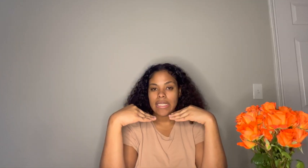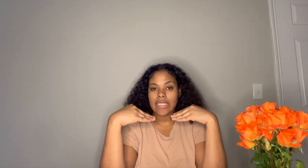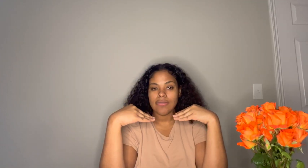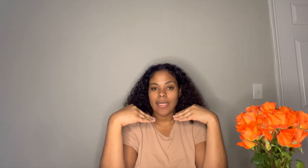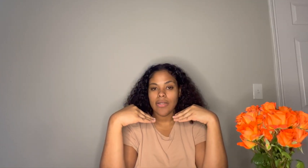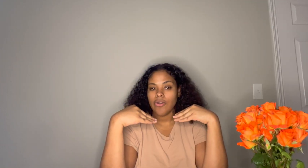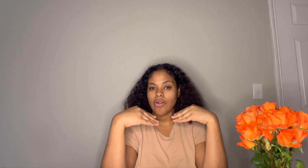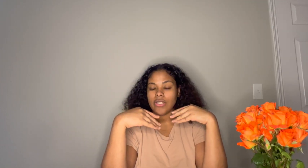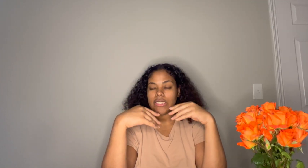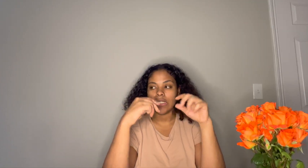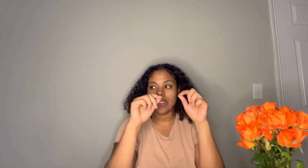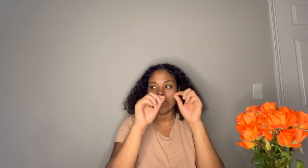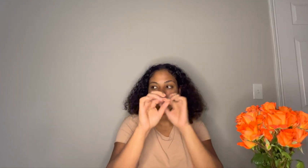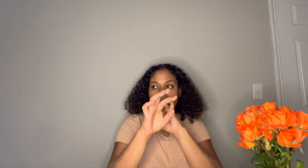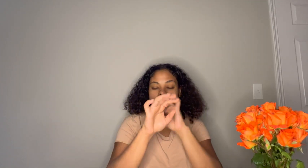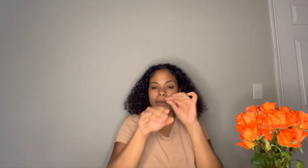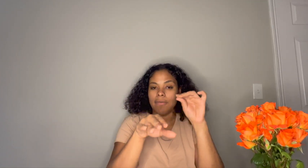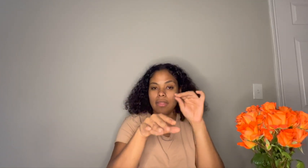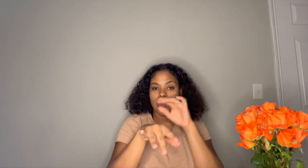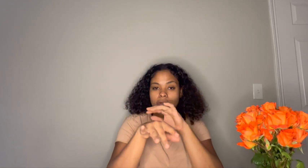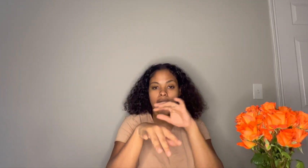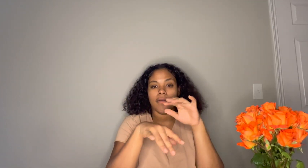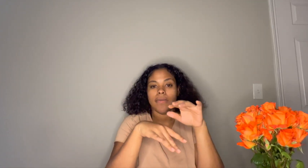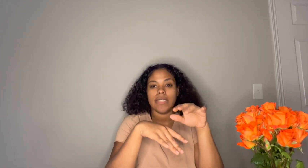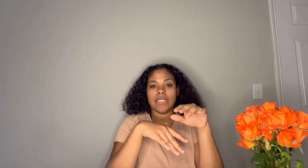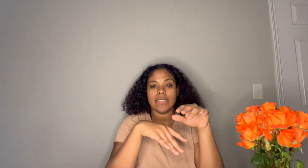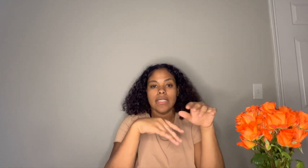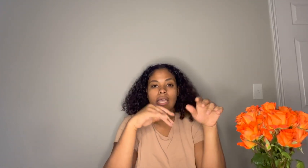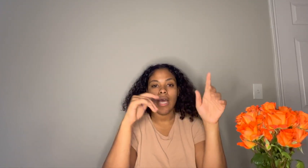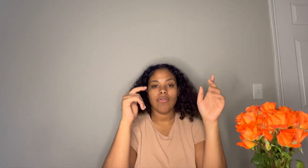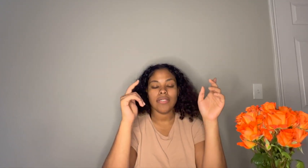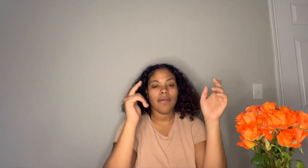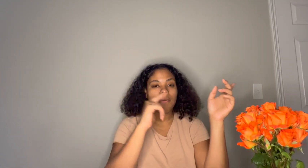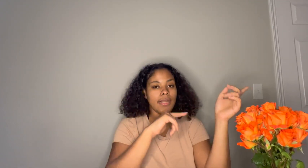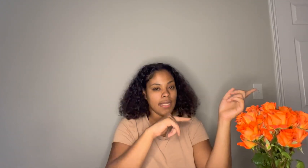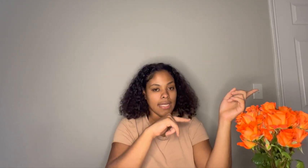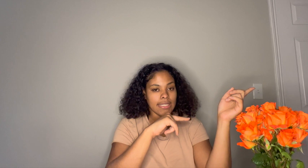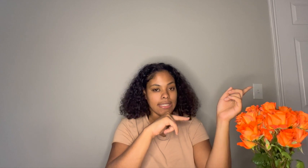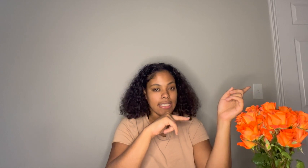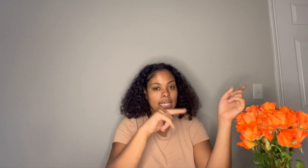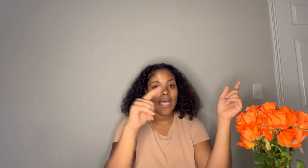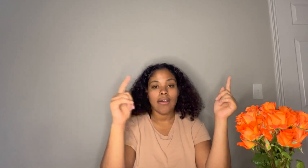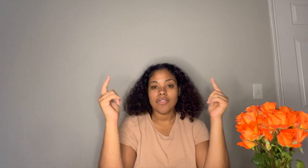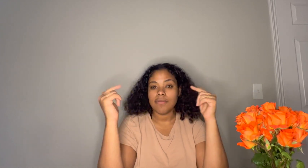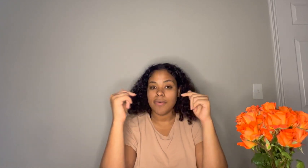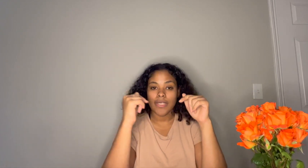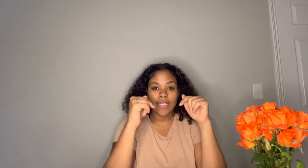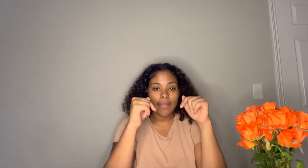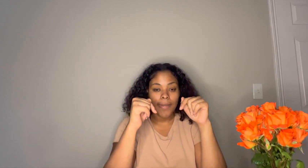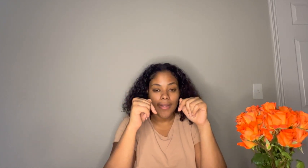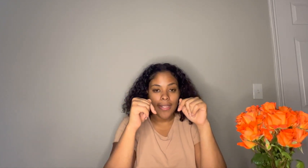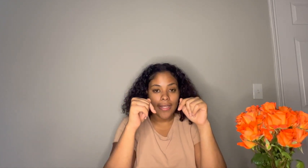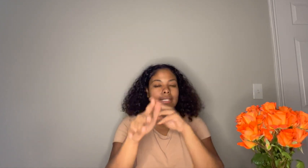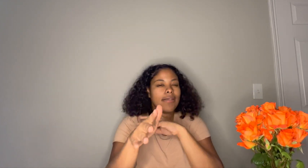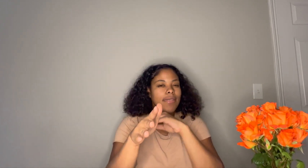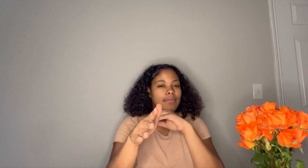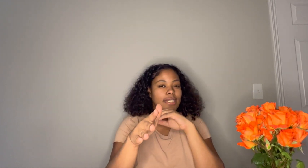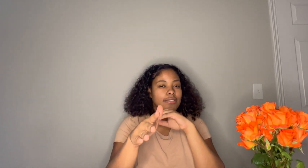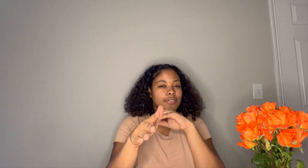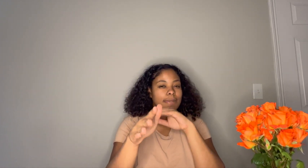that's why your girl is a little choppy with her Krayal because I was not born in IET I wasn't born in America sometimes I don't speak